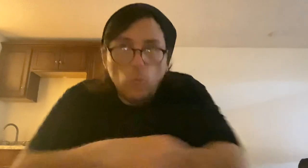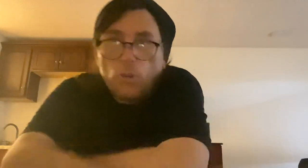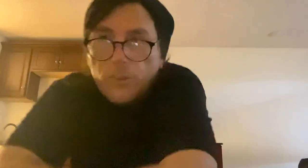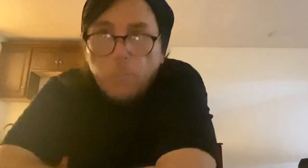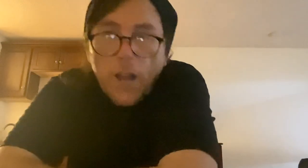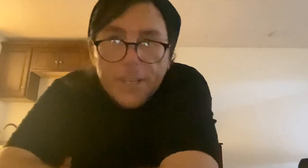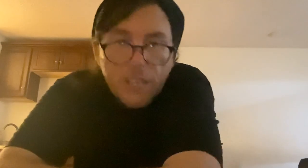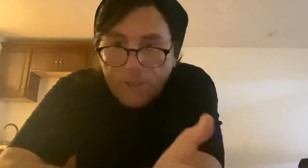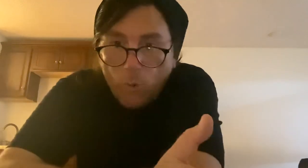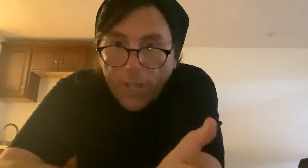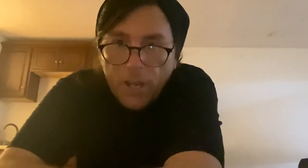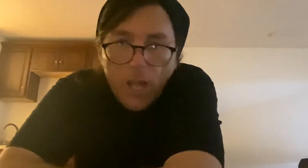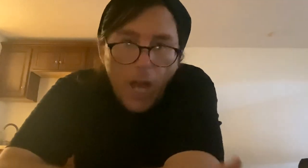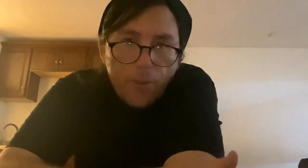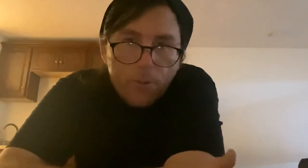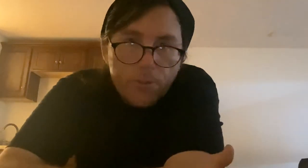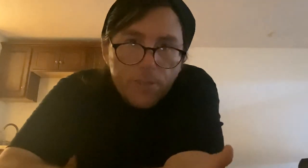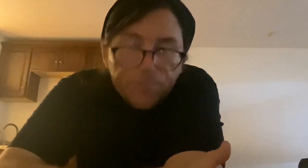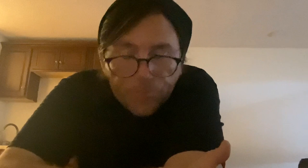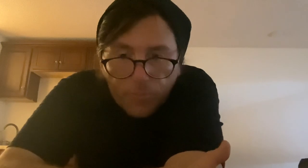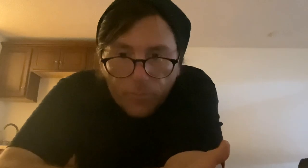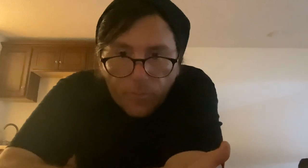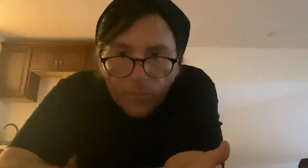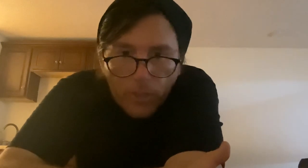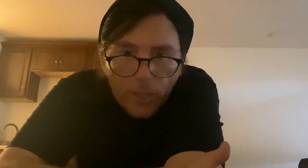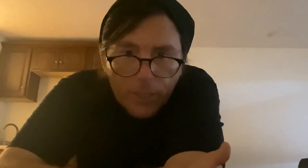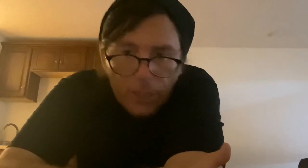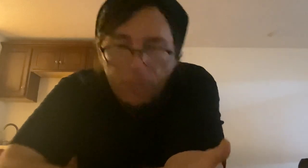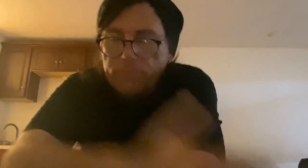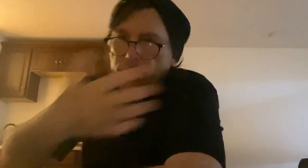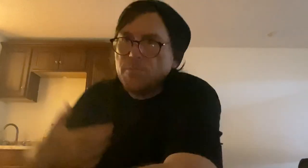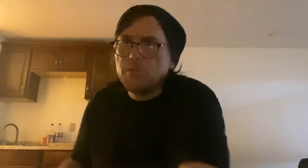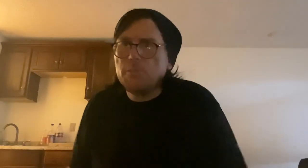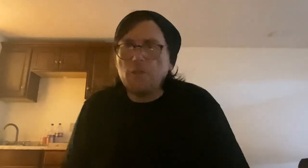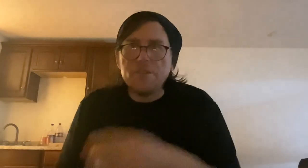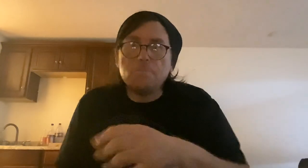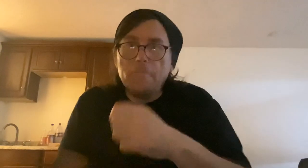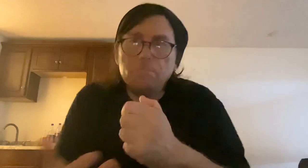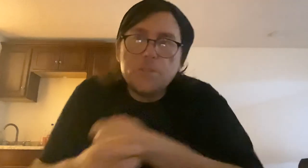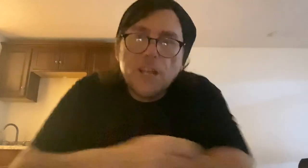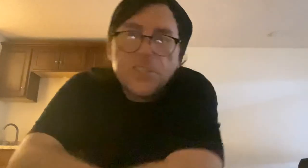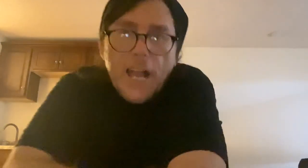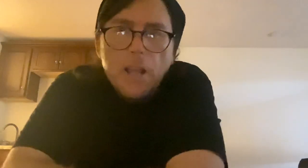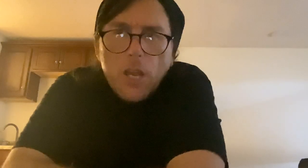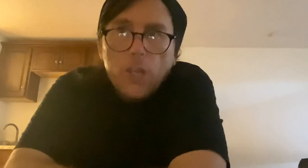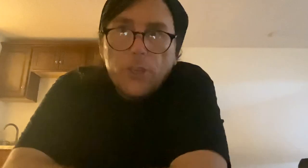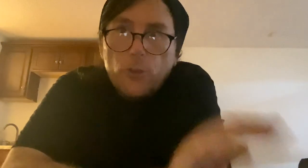awarded the prize if you win. Others, you know, there's multiple prizes, but besides that, you're